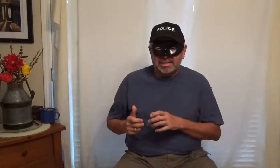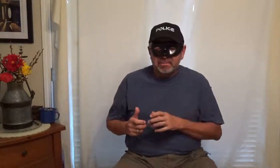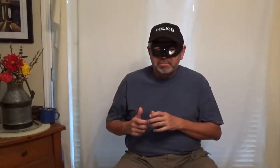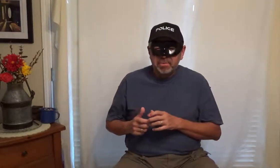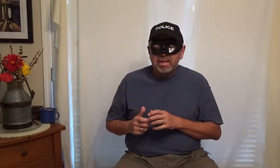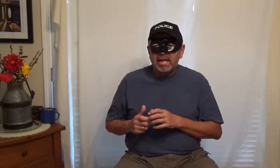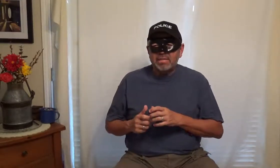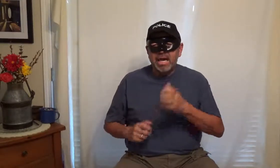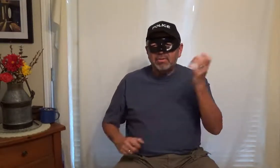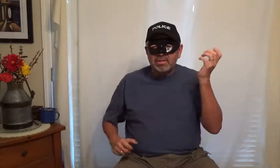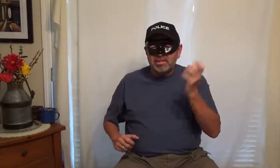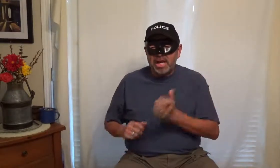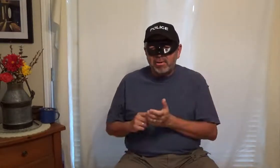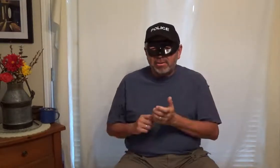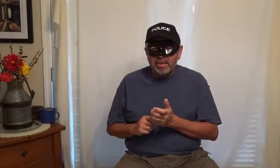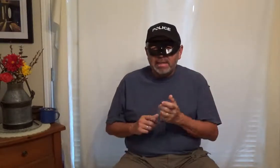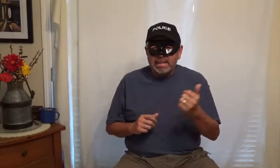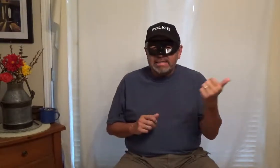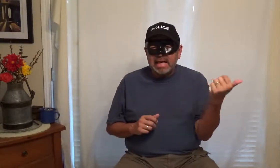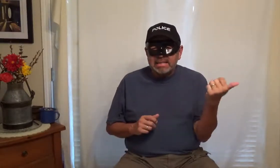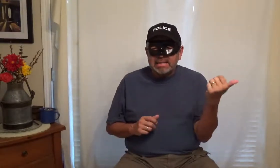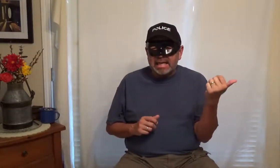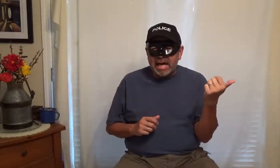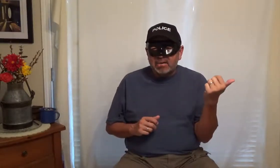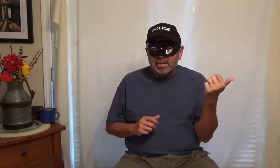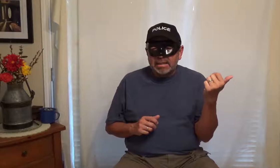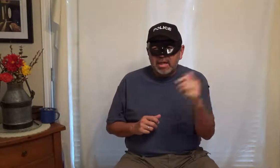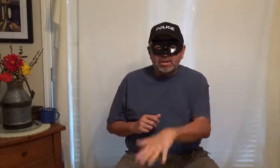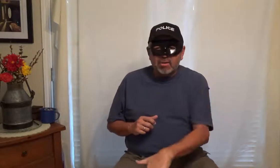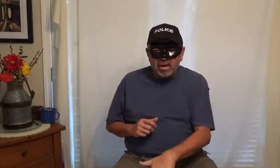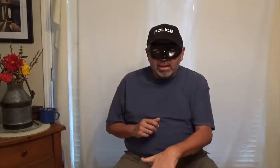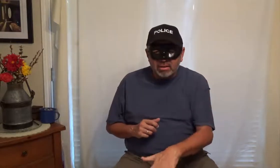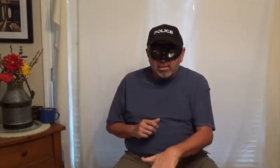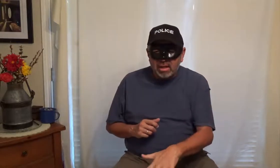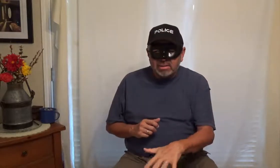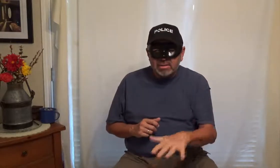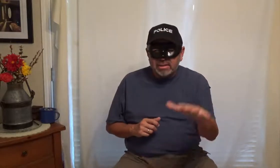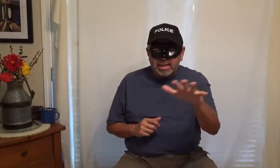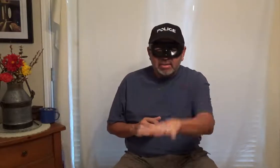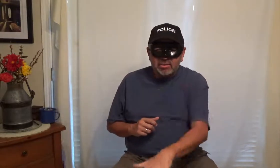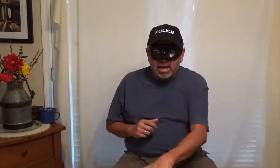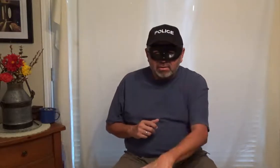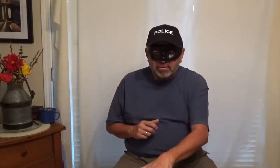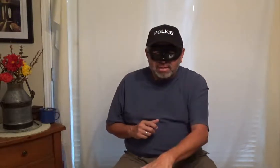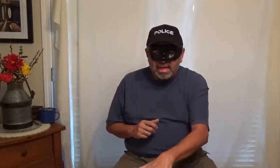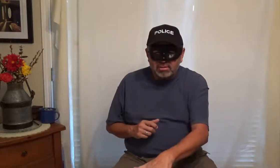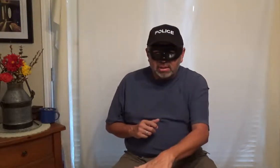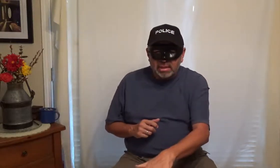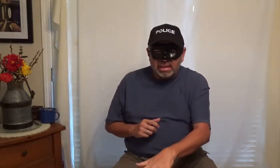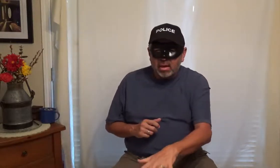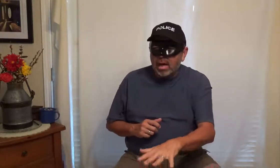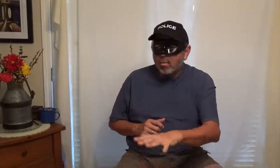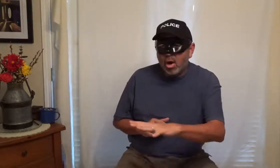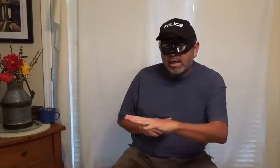I jack went in the chamber he's got his gun out get on the ground get on the ground so they get on the ground face down and now I'm walking